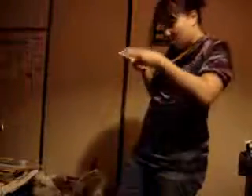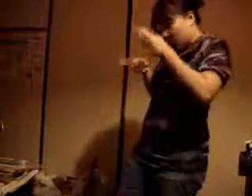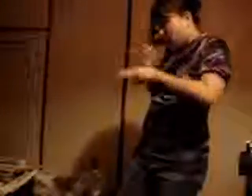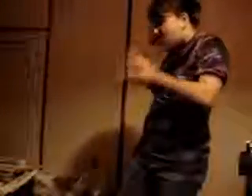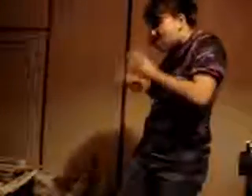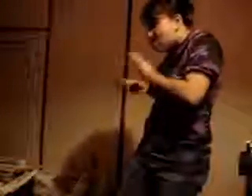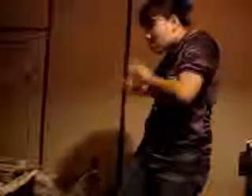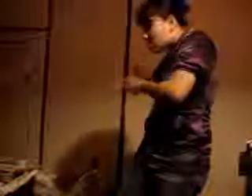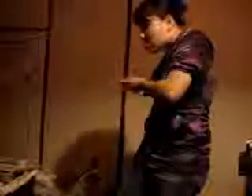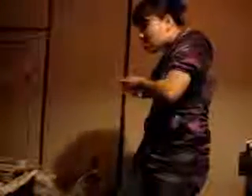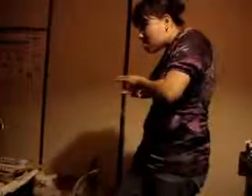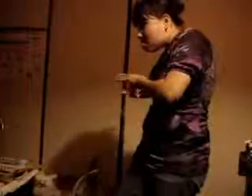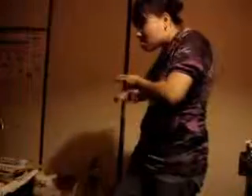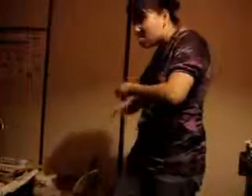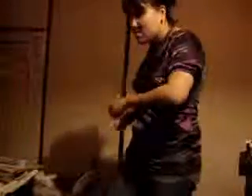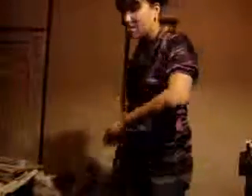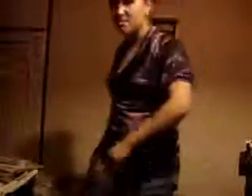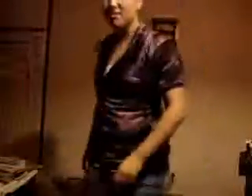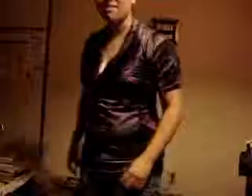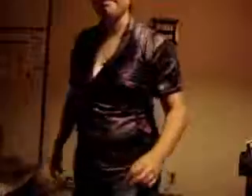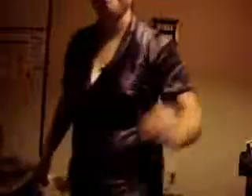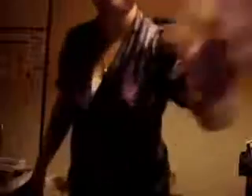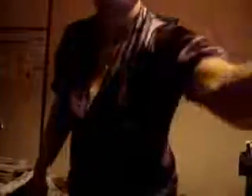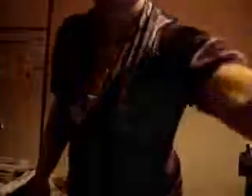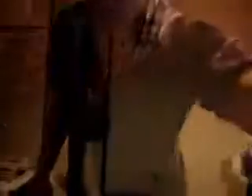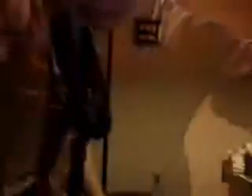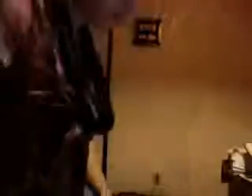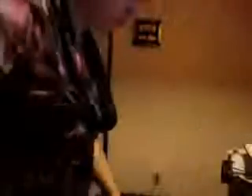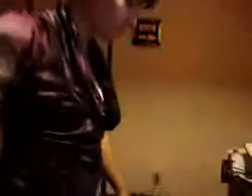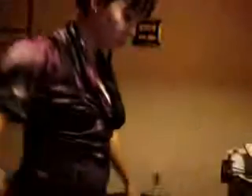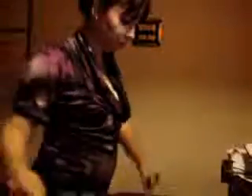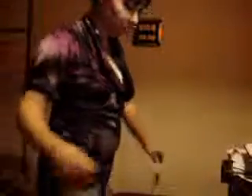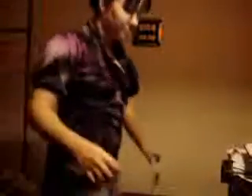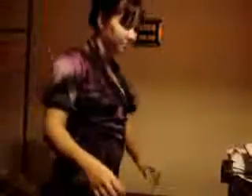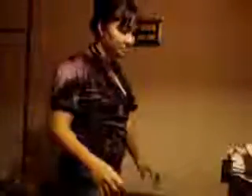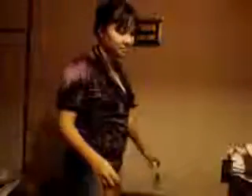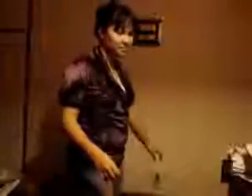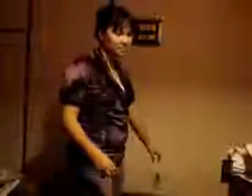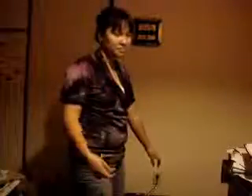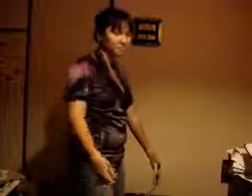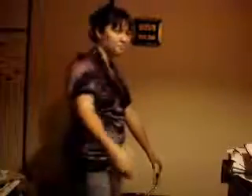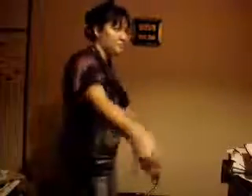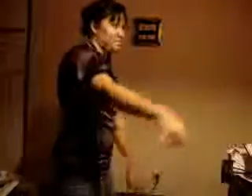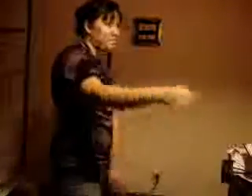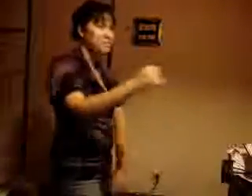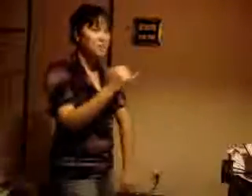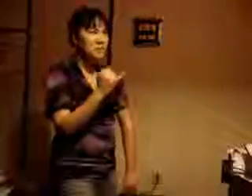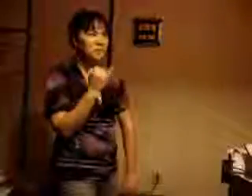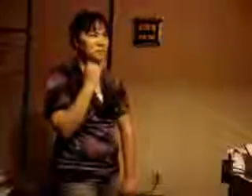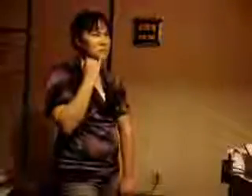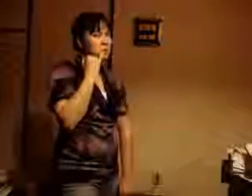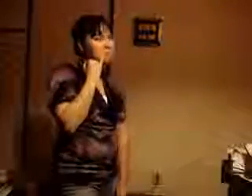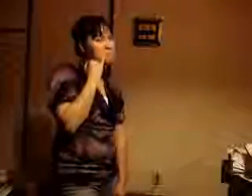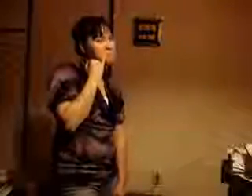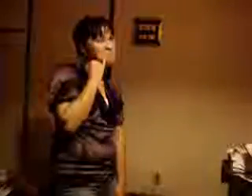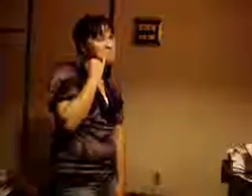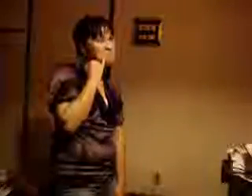slipping to the supermassive Grace in the air I'm a fool